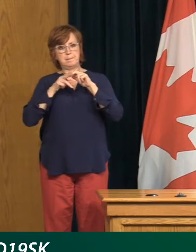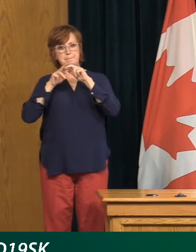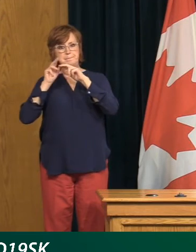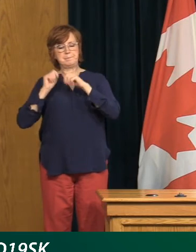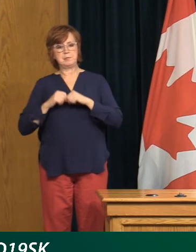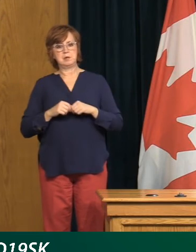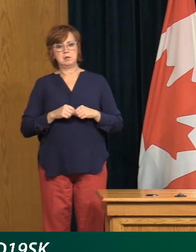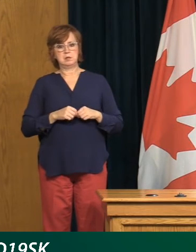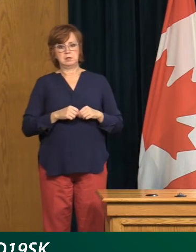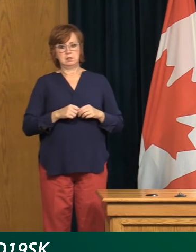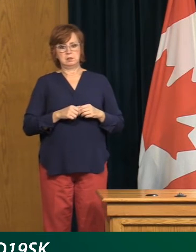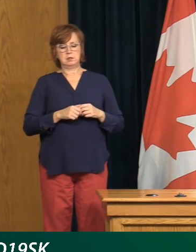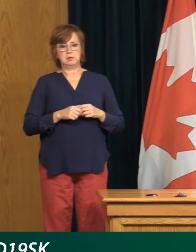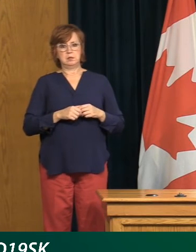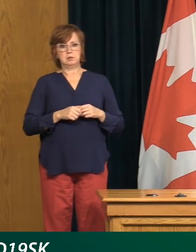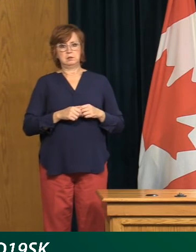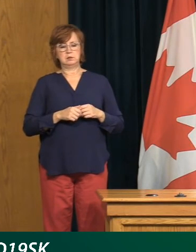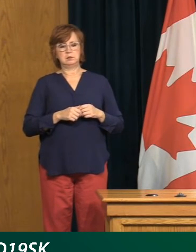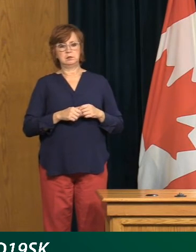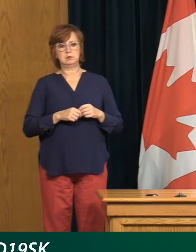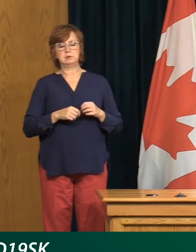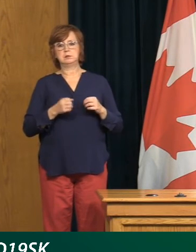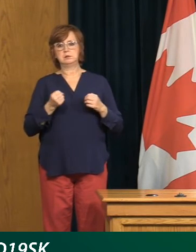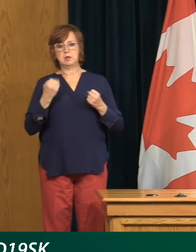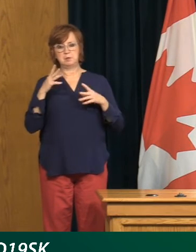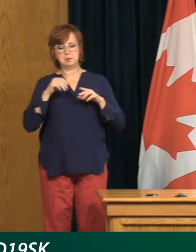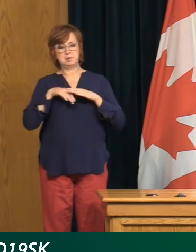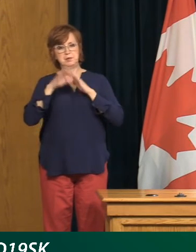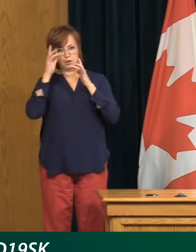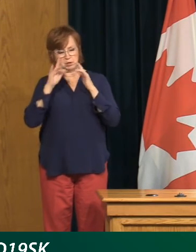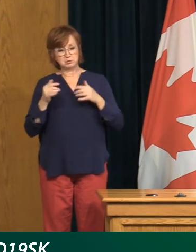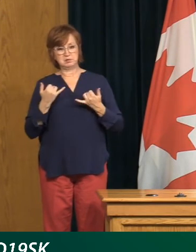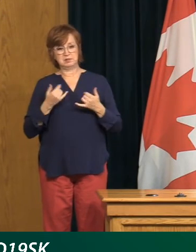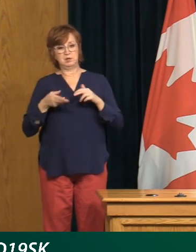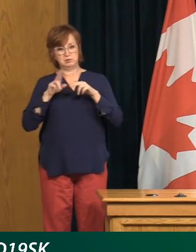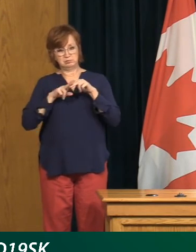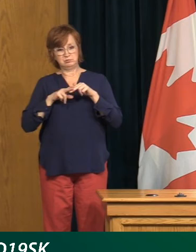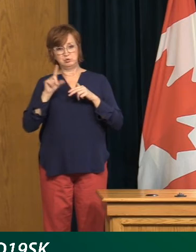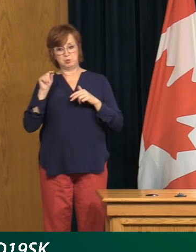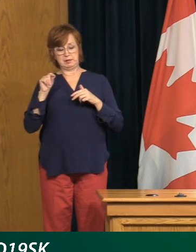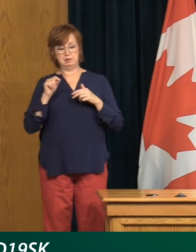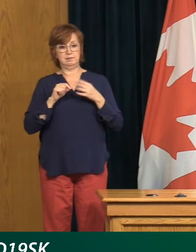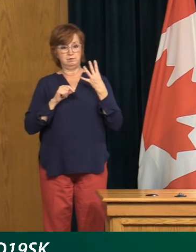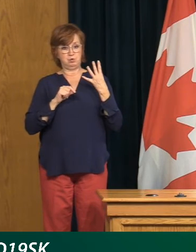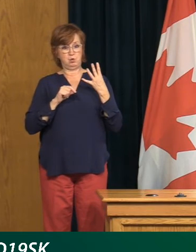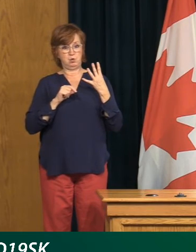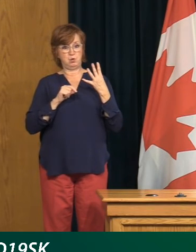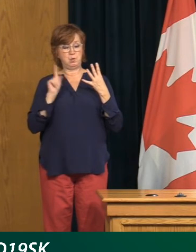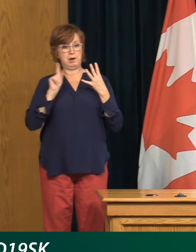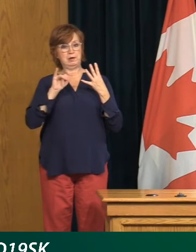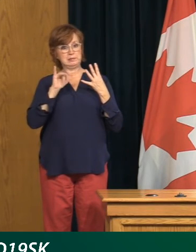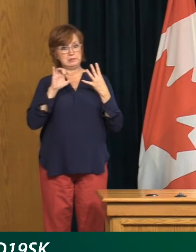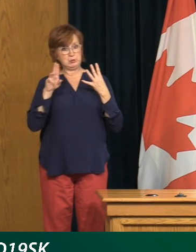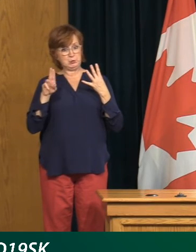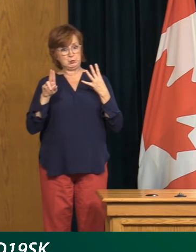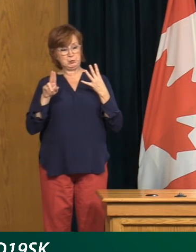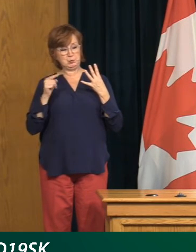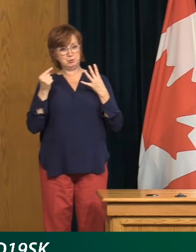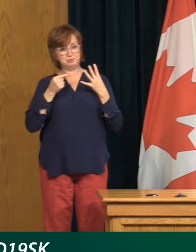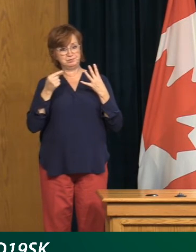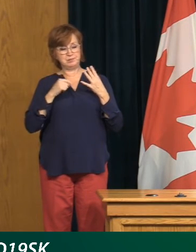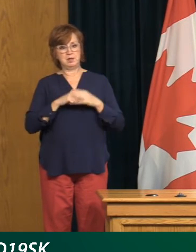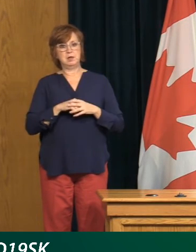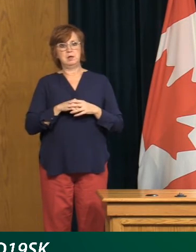gone up, you know, our hospitalizations are going up, you know, 20 hospitalizations, including four in ICU. So, yes, that is absolutely a concern,